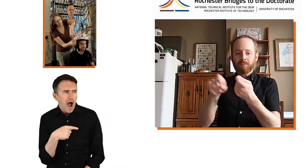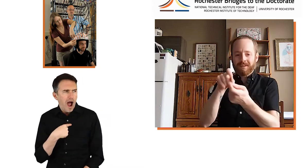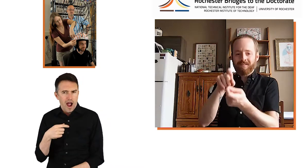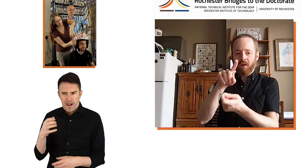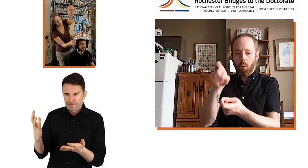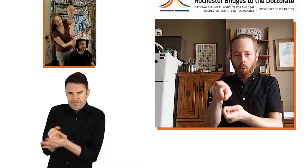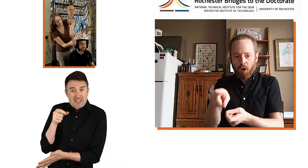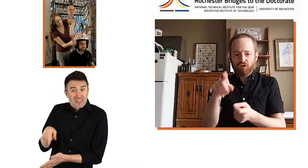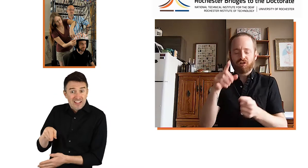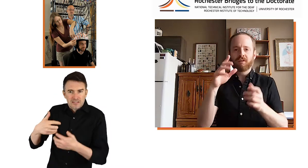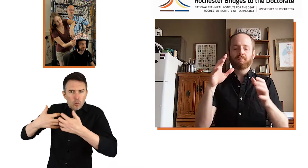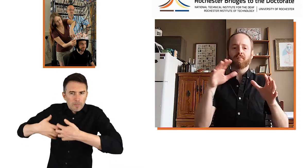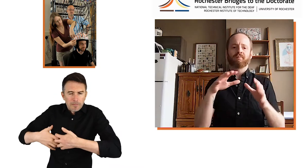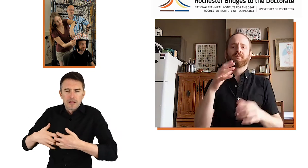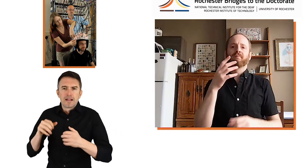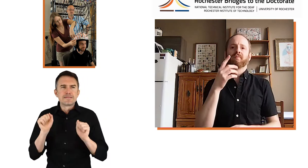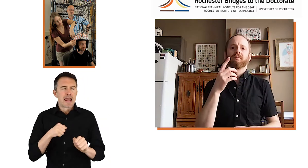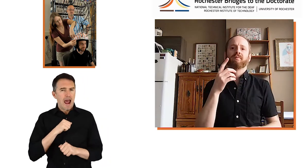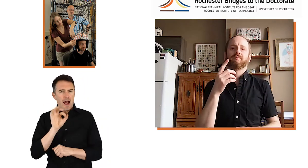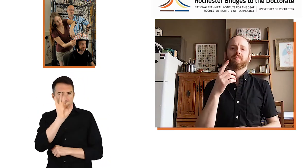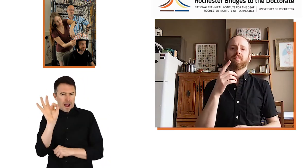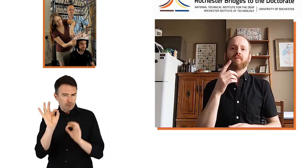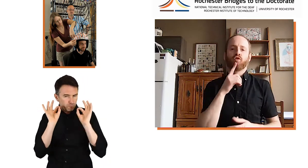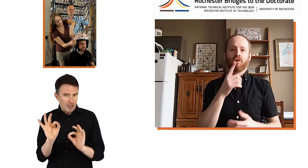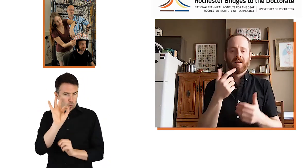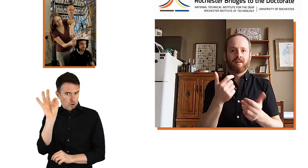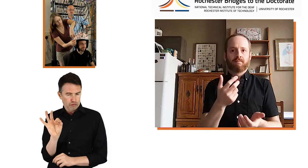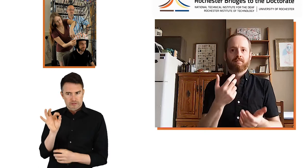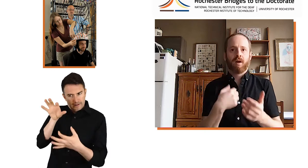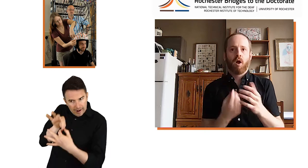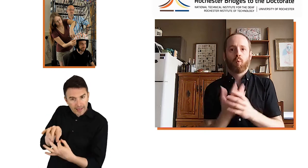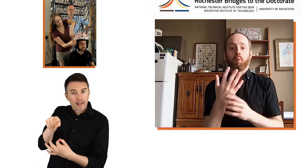methods could assist in answering a research question.